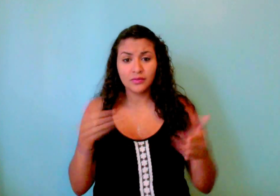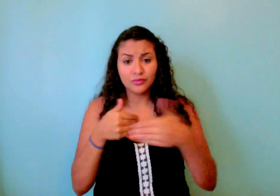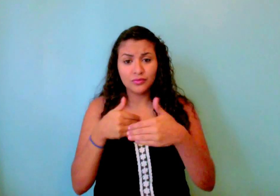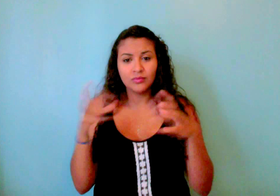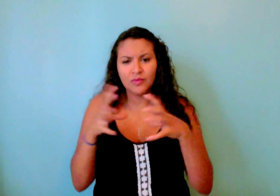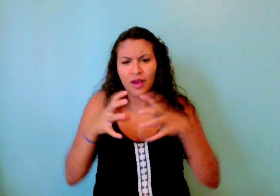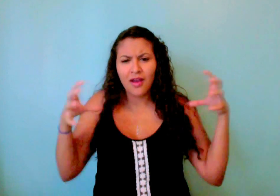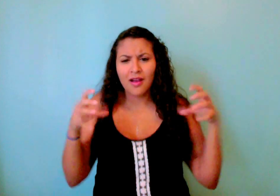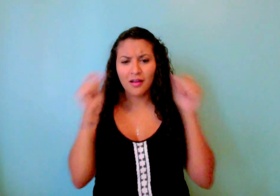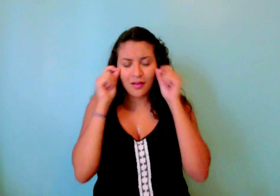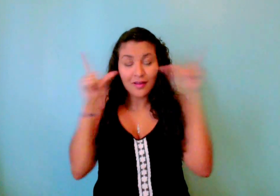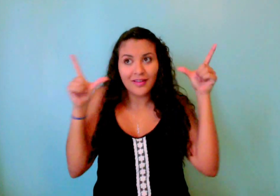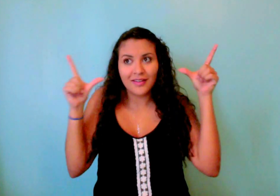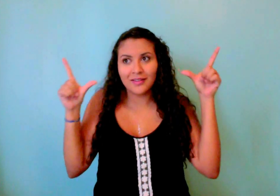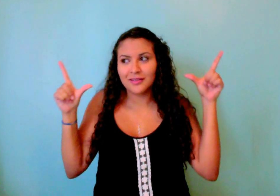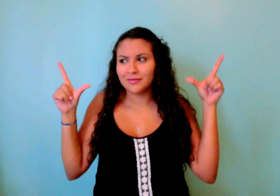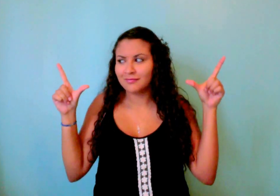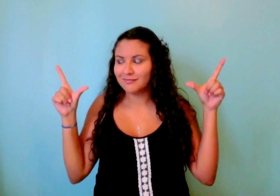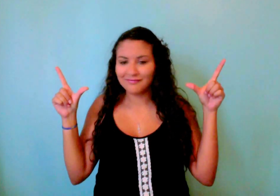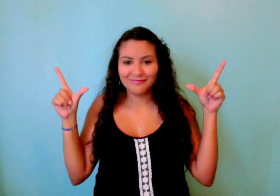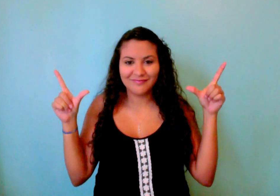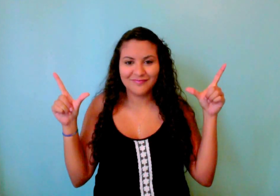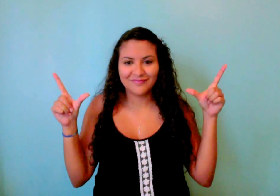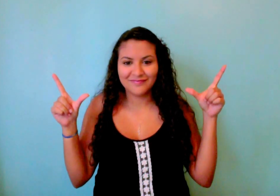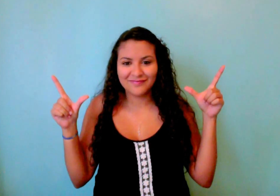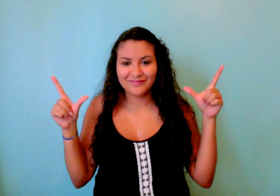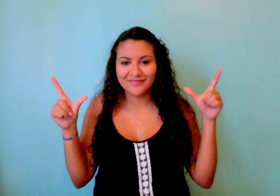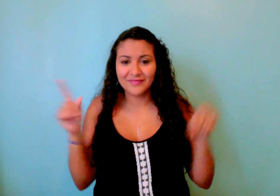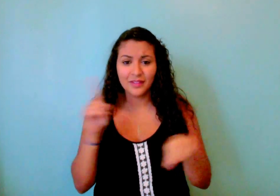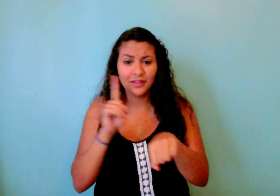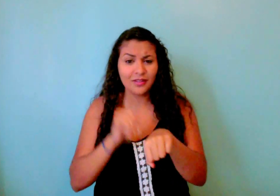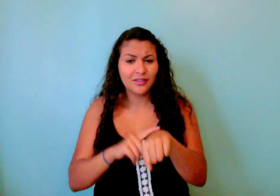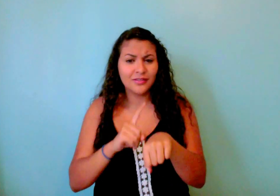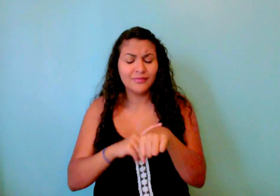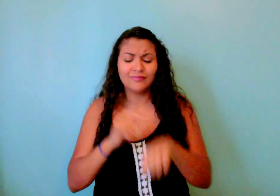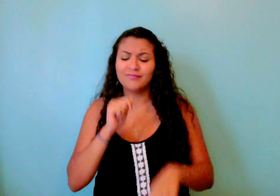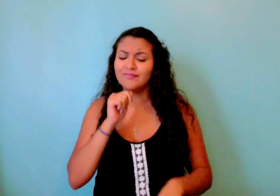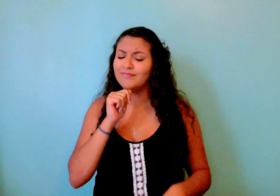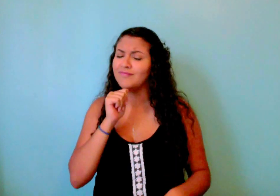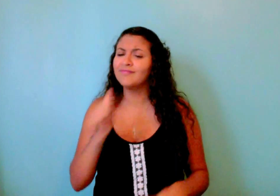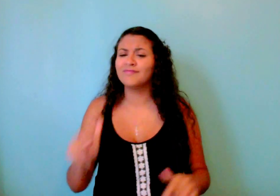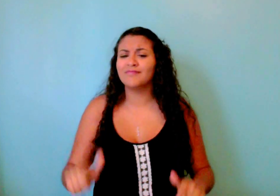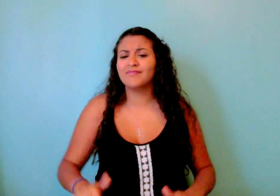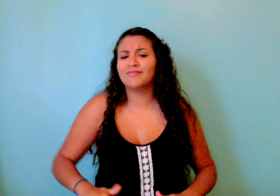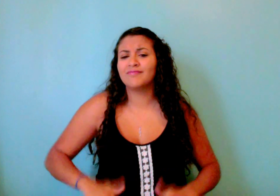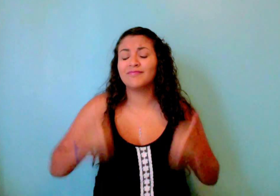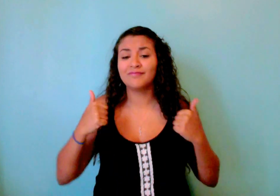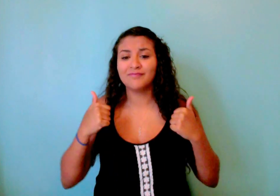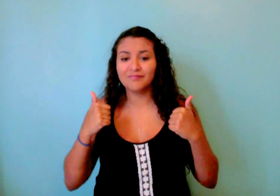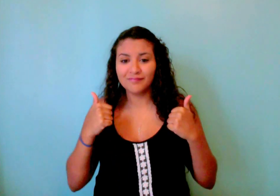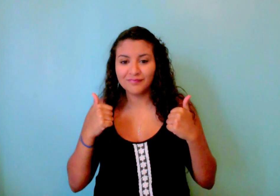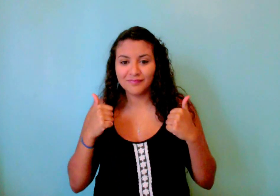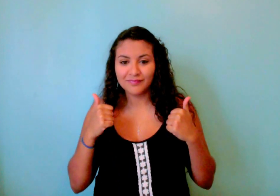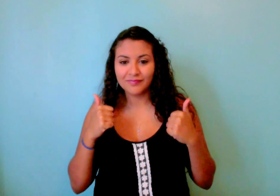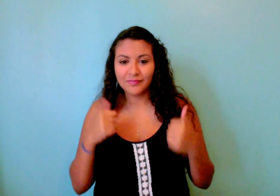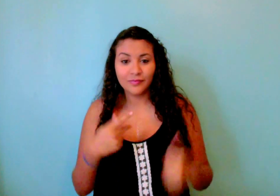I'm home full of frozen faces In a moment of fractured time We